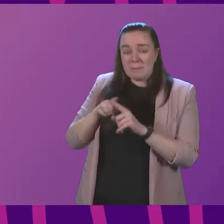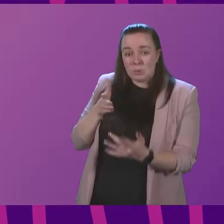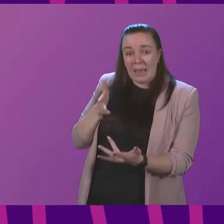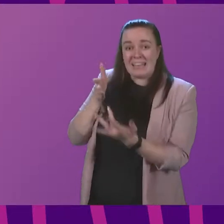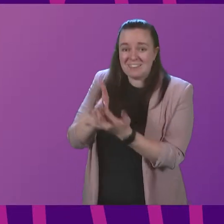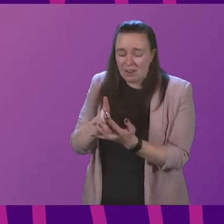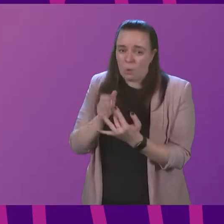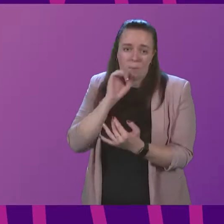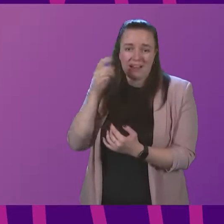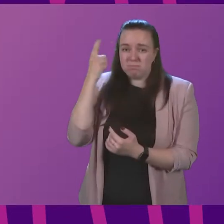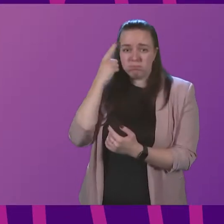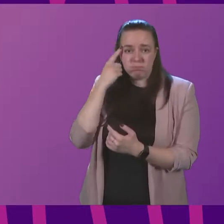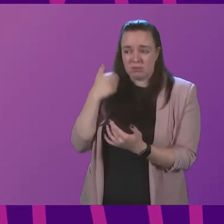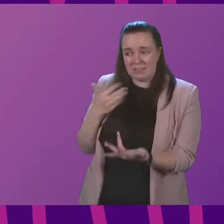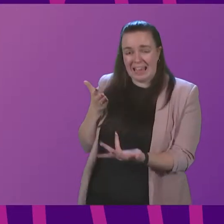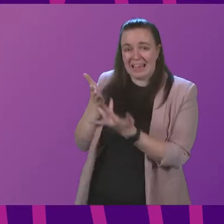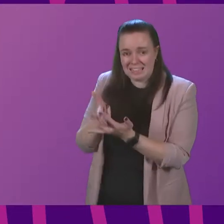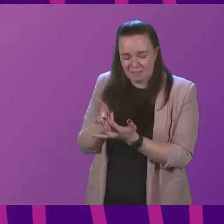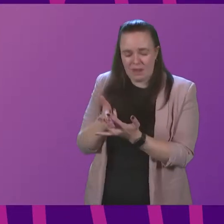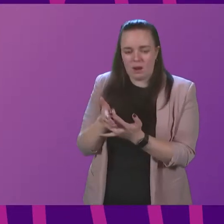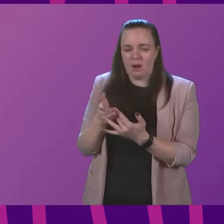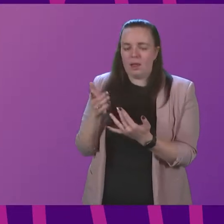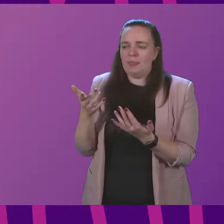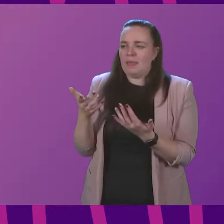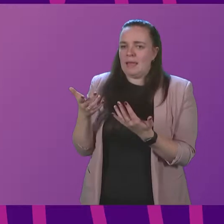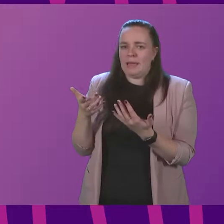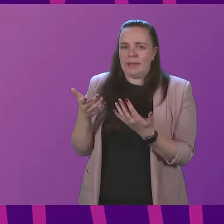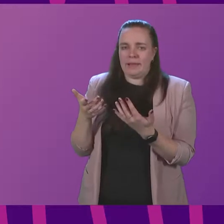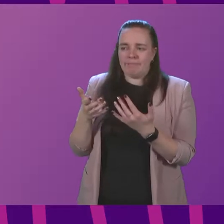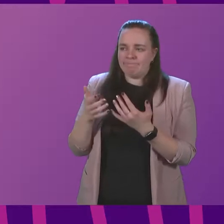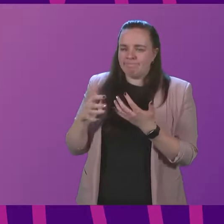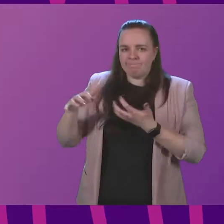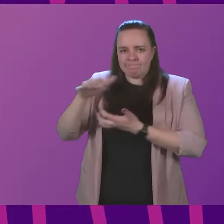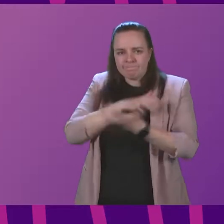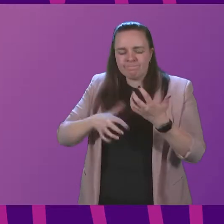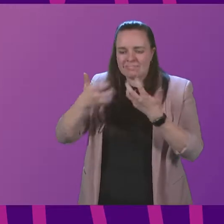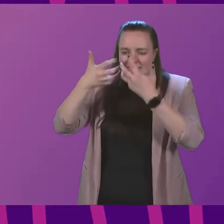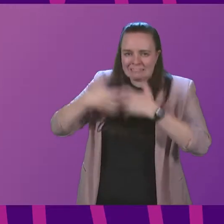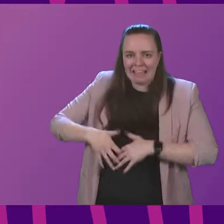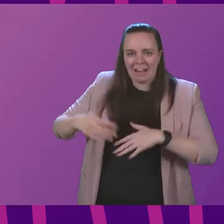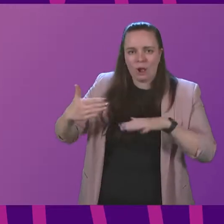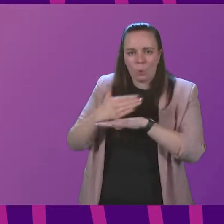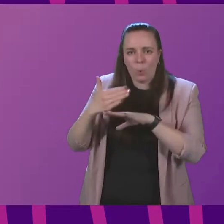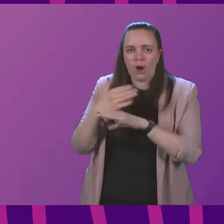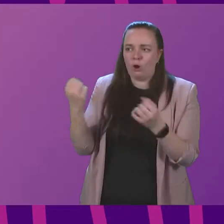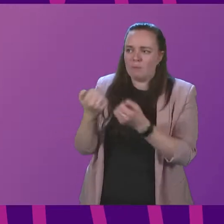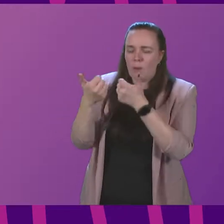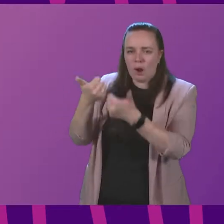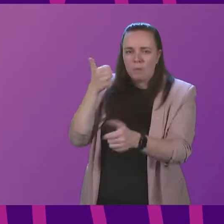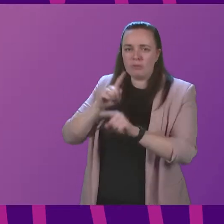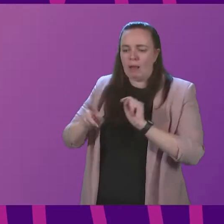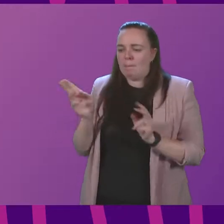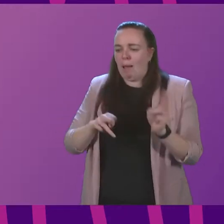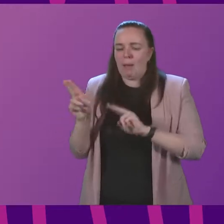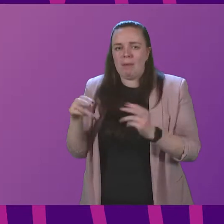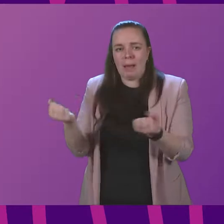in the sophisticated technological work of power companies in restoring supply.